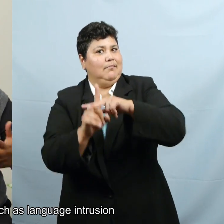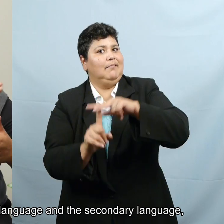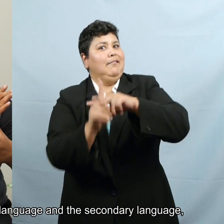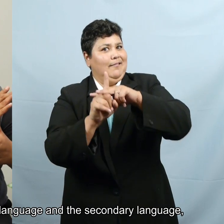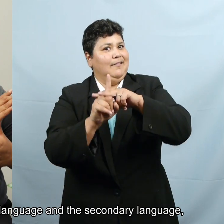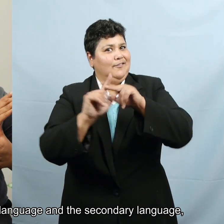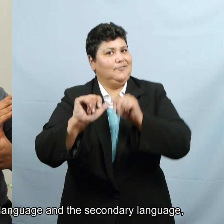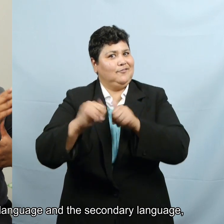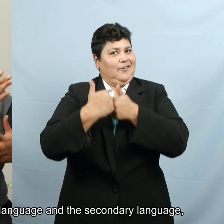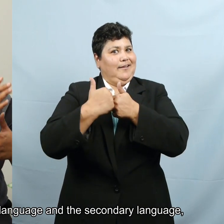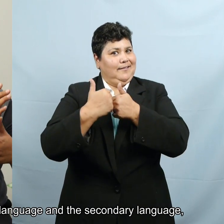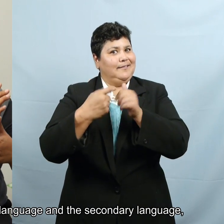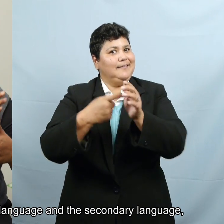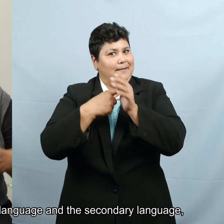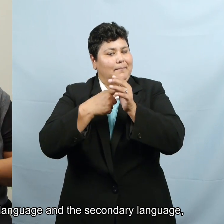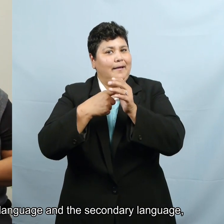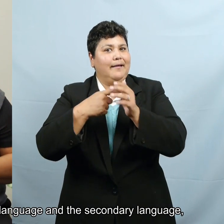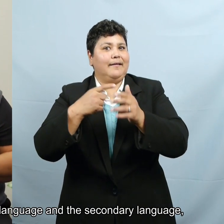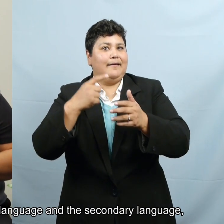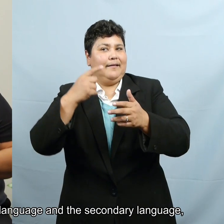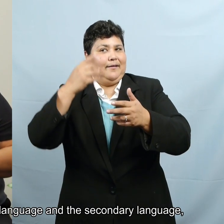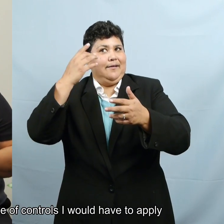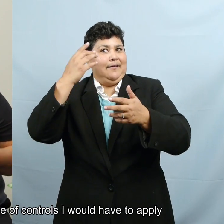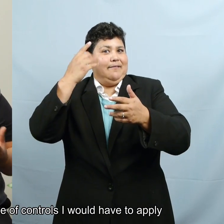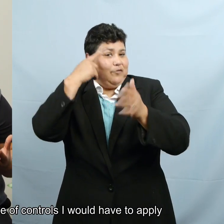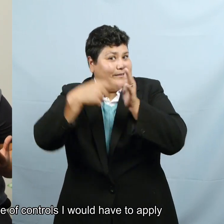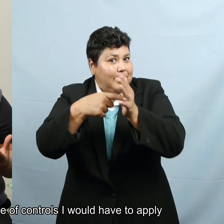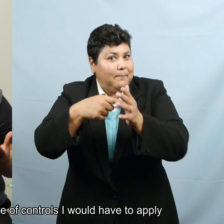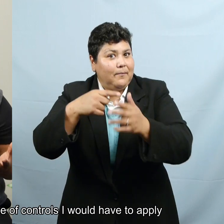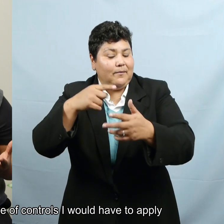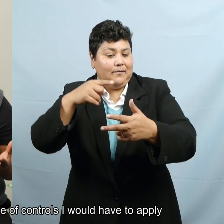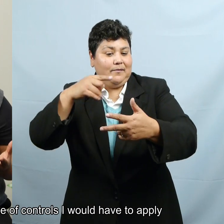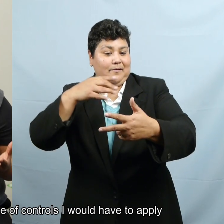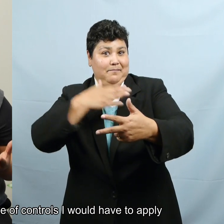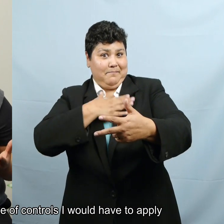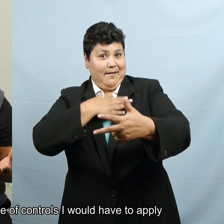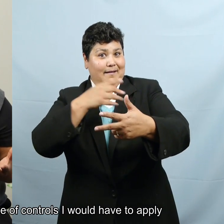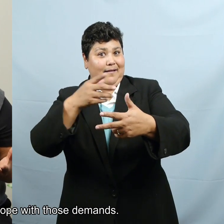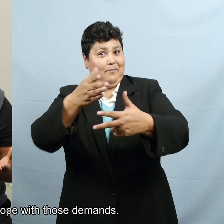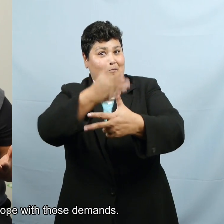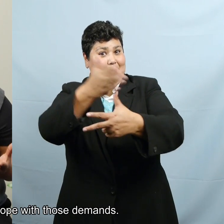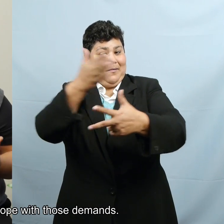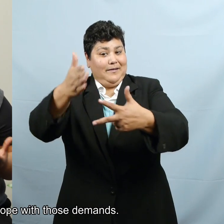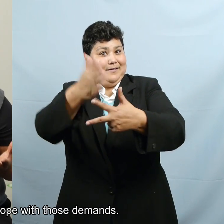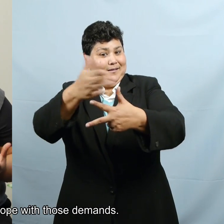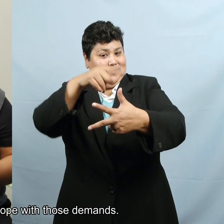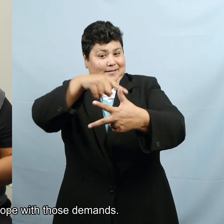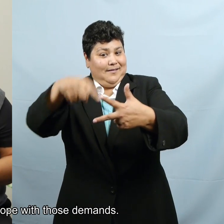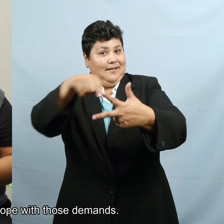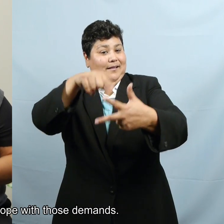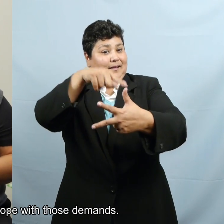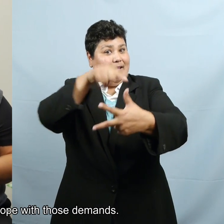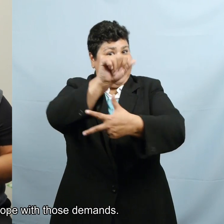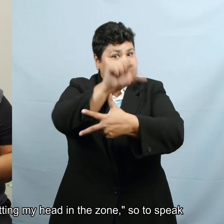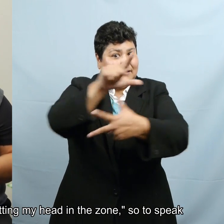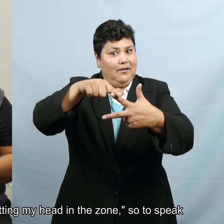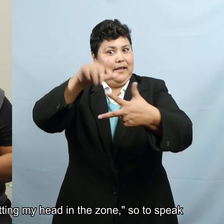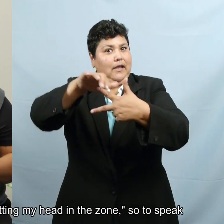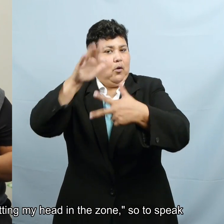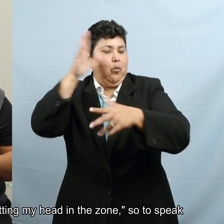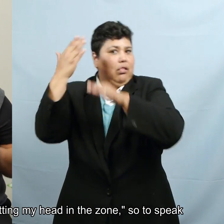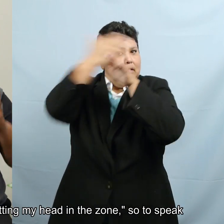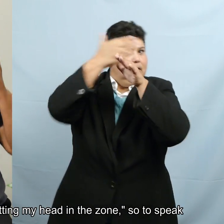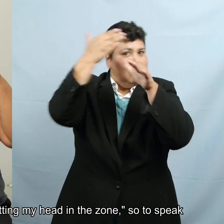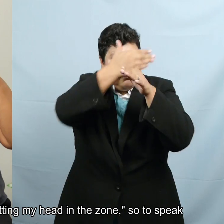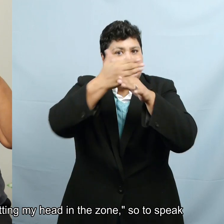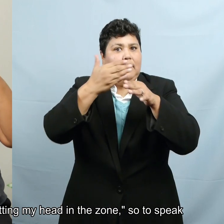intrusion from the primary language and the secondary language, and what type of controls I would have to apply to cope with those demands. So,